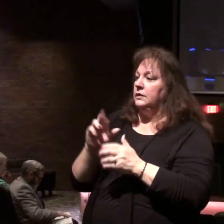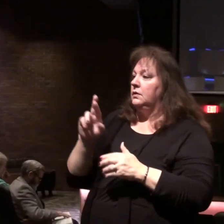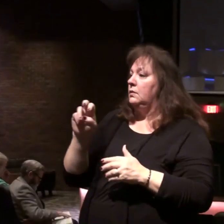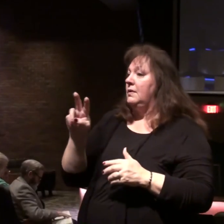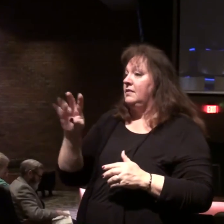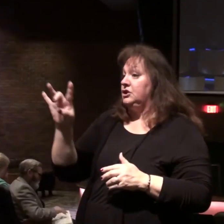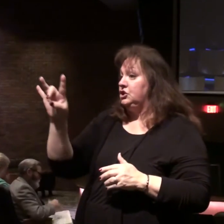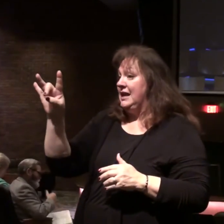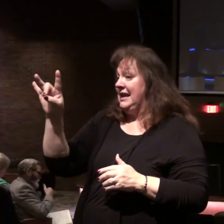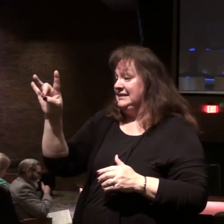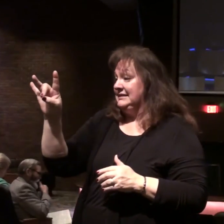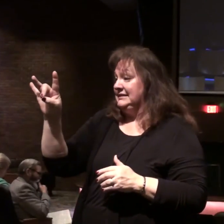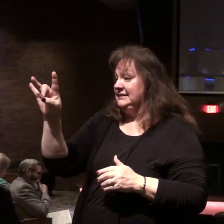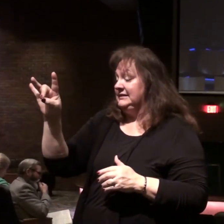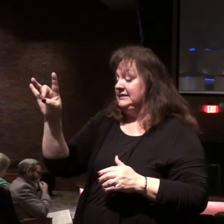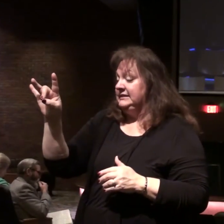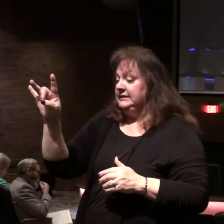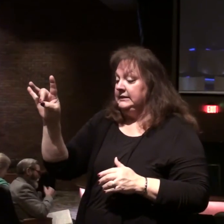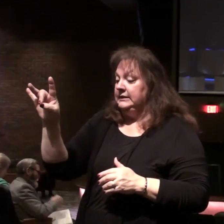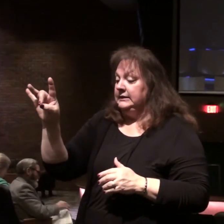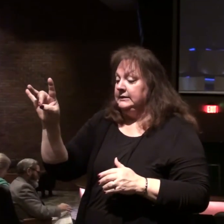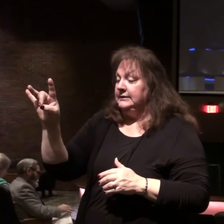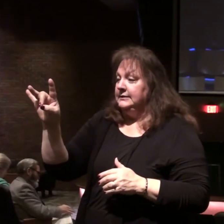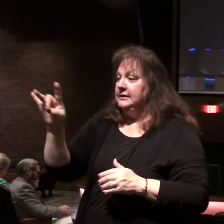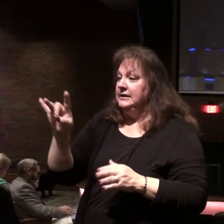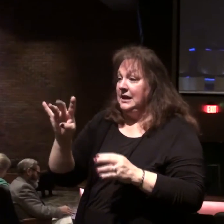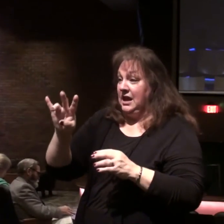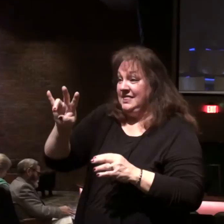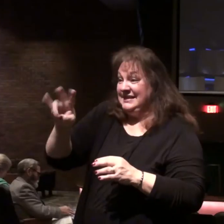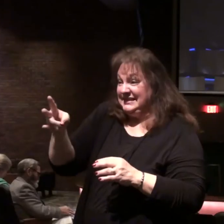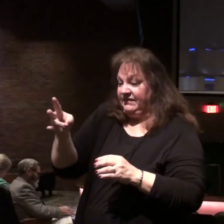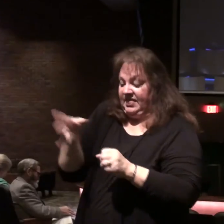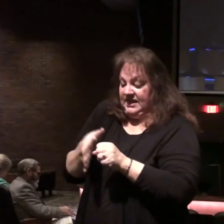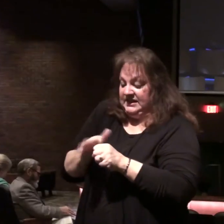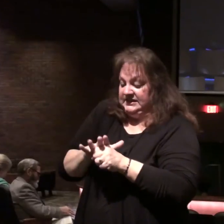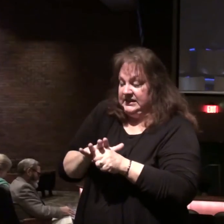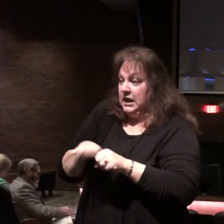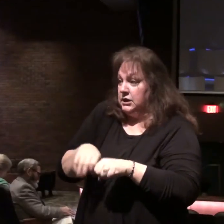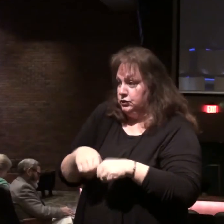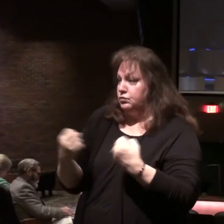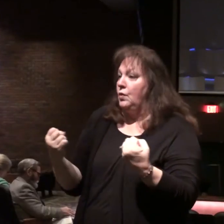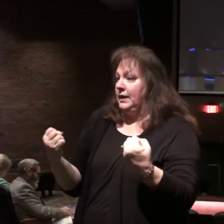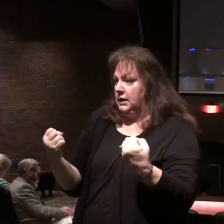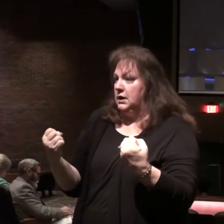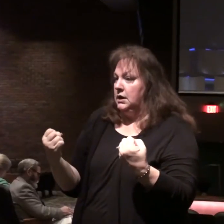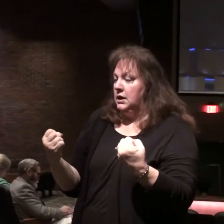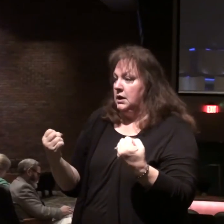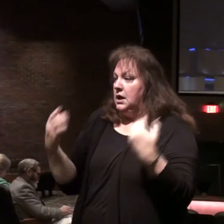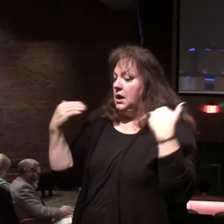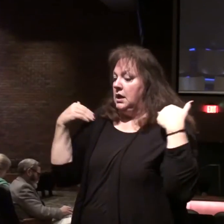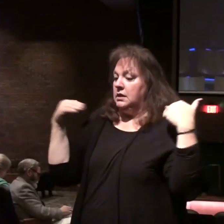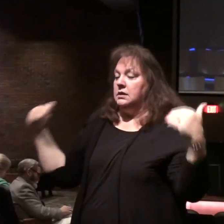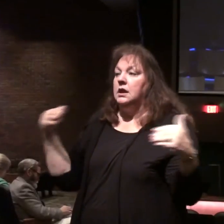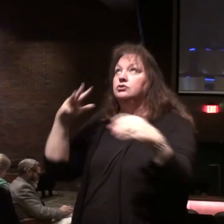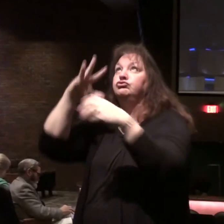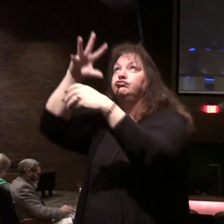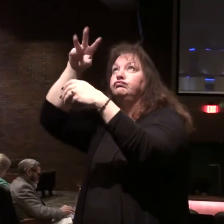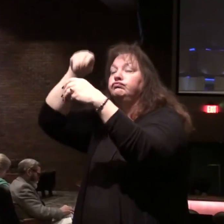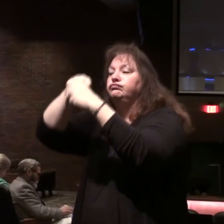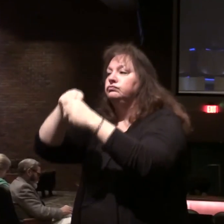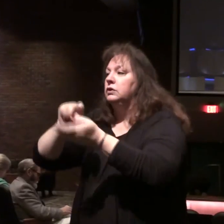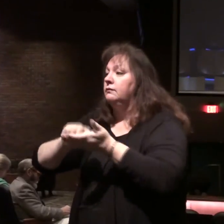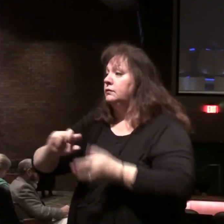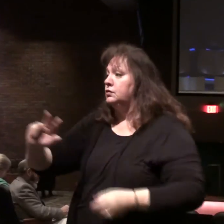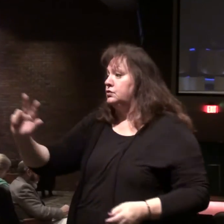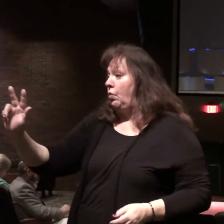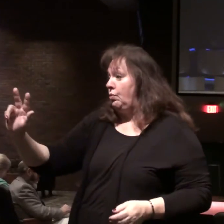8. Now we're into the seventh seal. And you see the angel so involved in all this. Verse